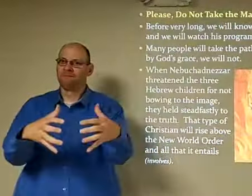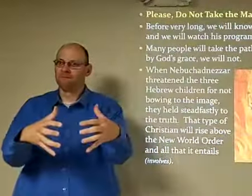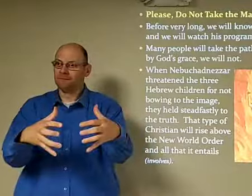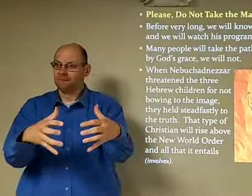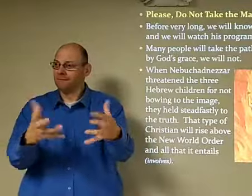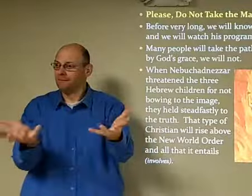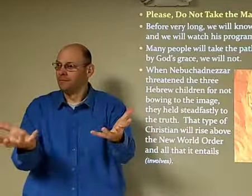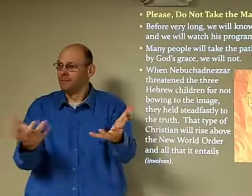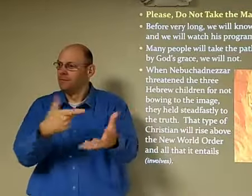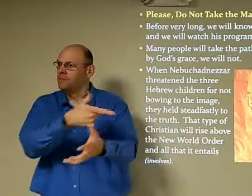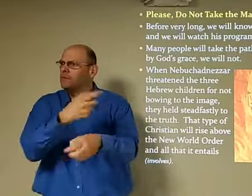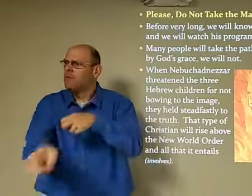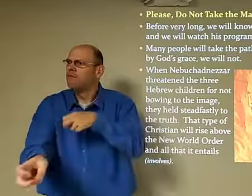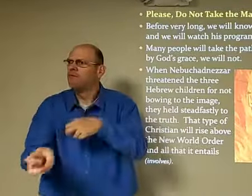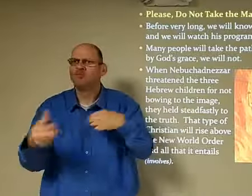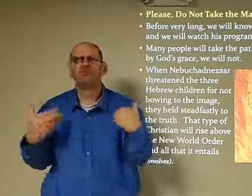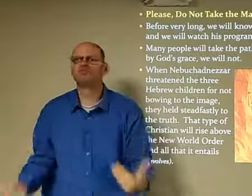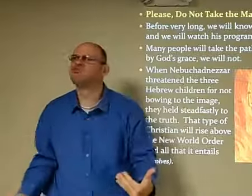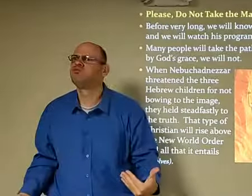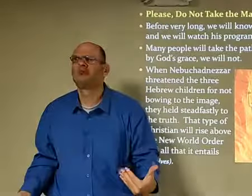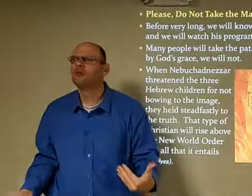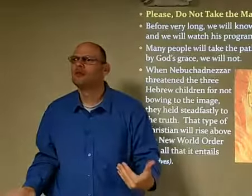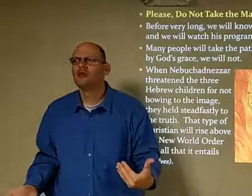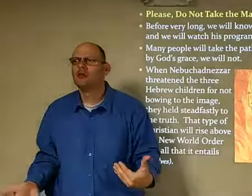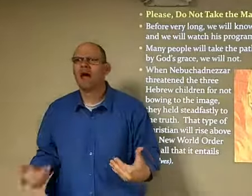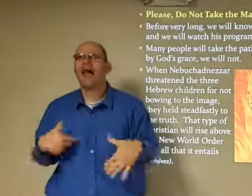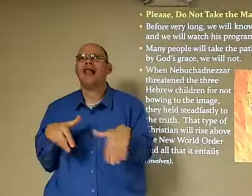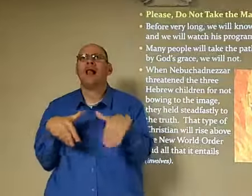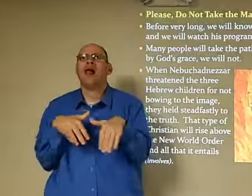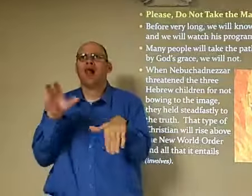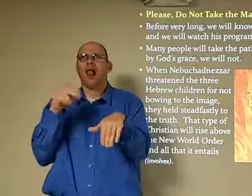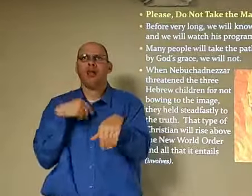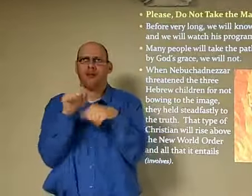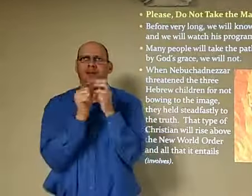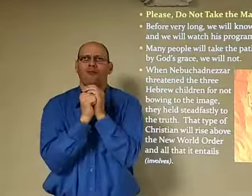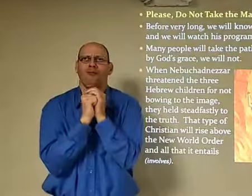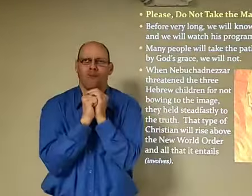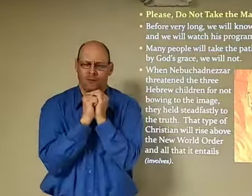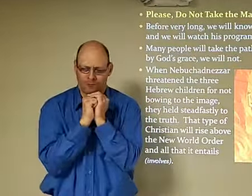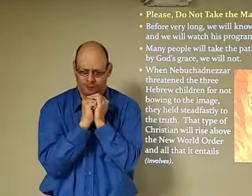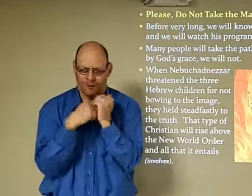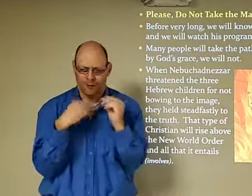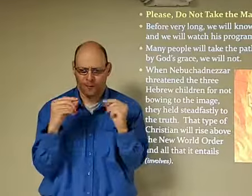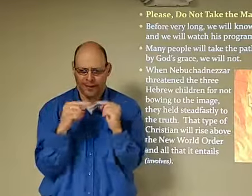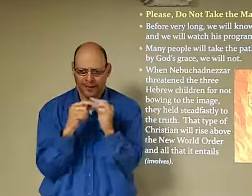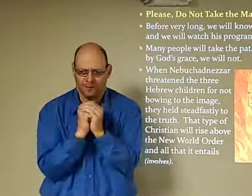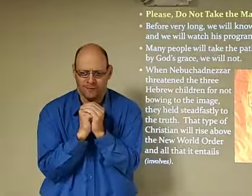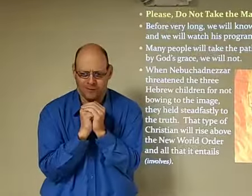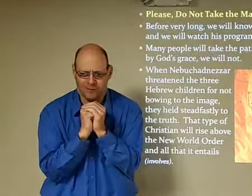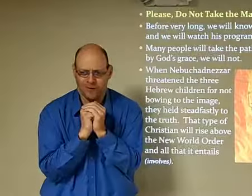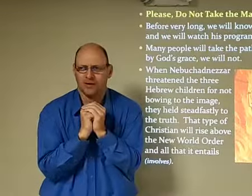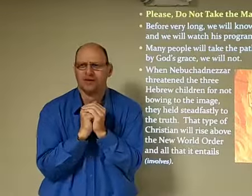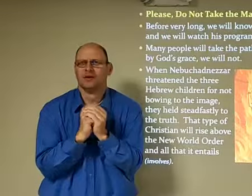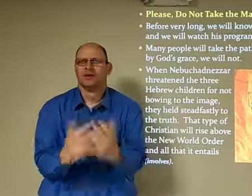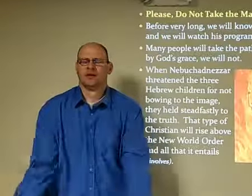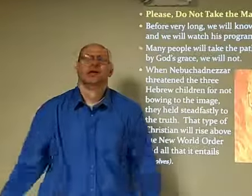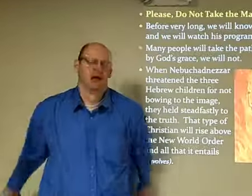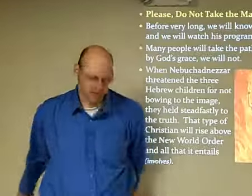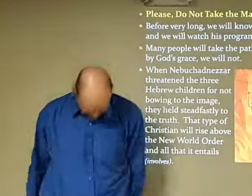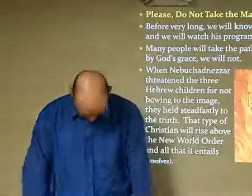here's a visual you know the fourth man is as of the man of God